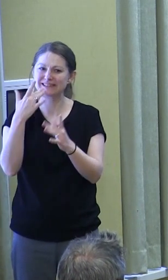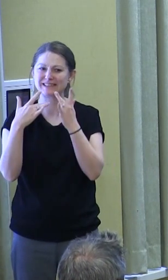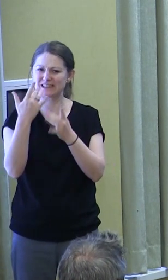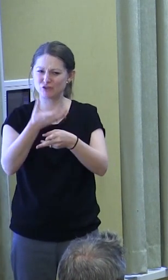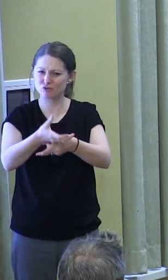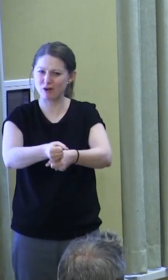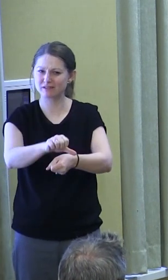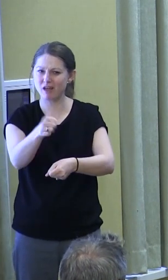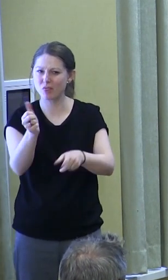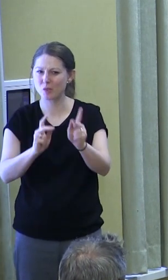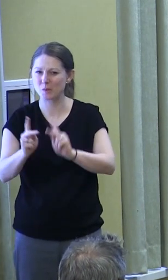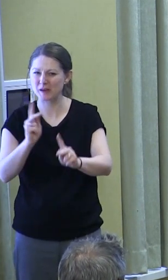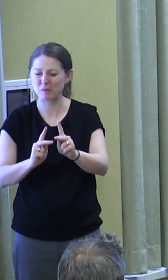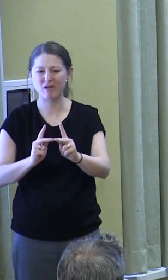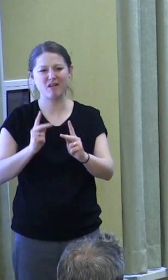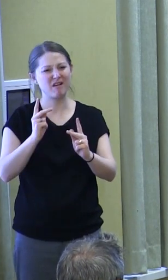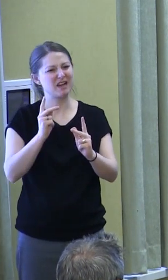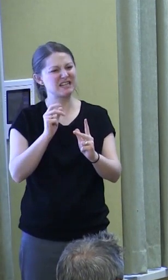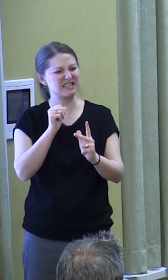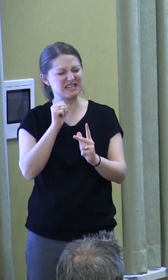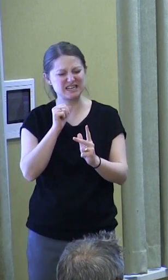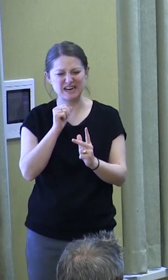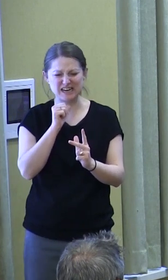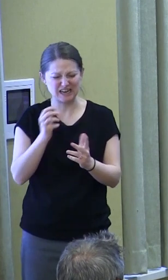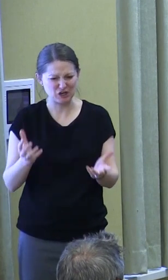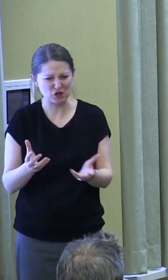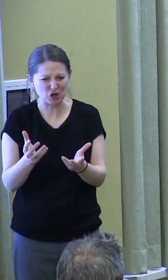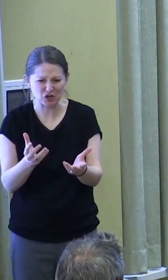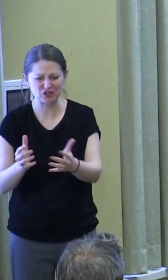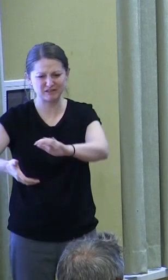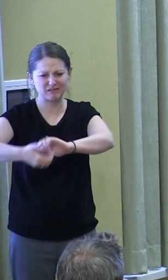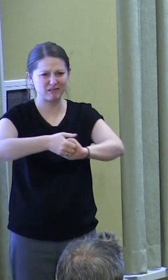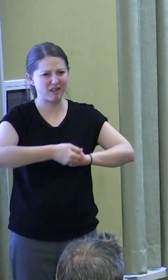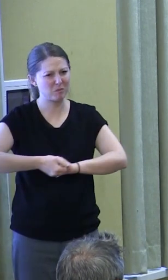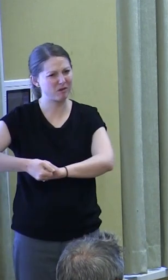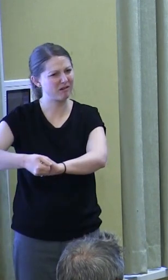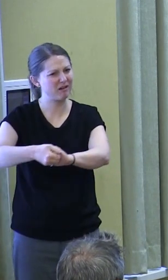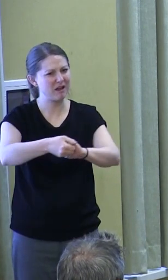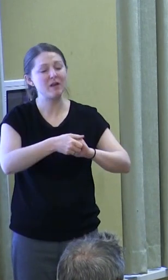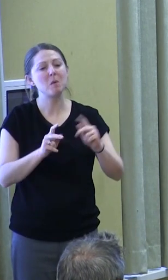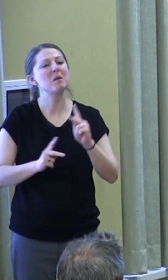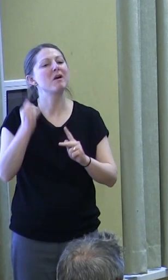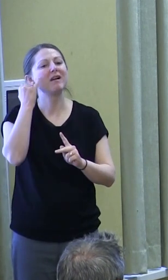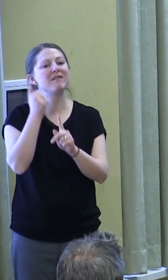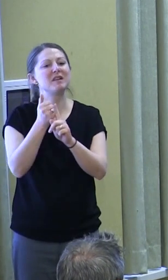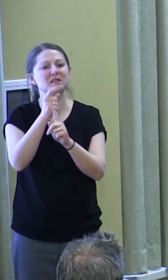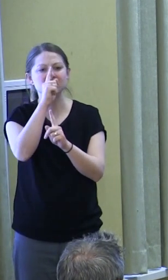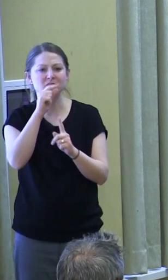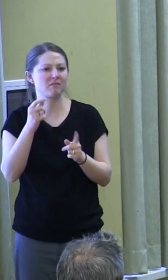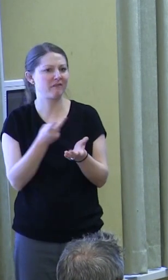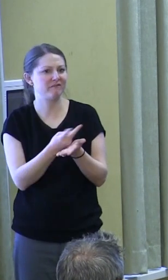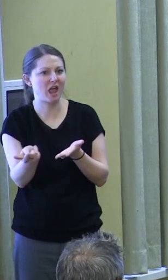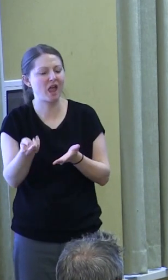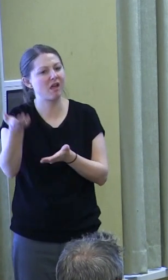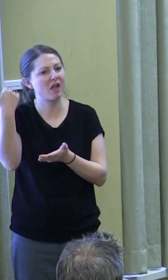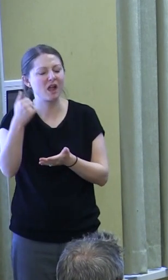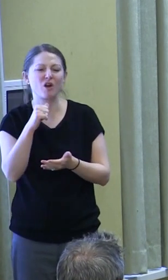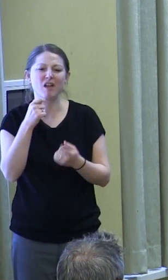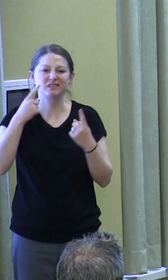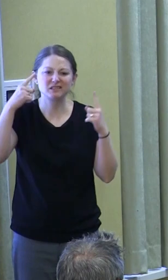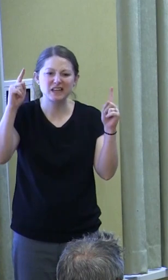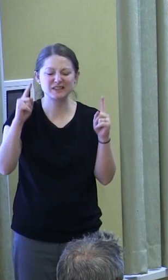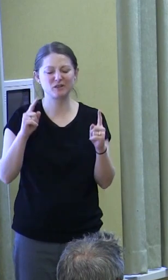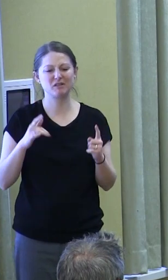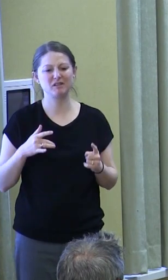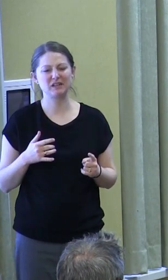trust in others, it discourages collaborative effort, and often those who have not been successful in the past, or don't see a